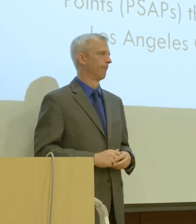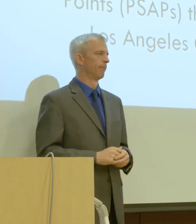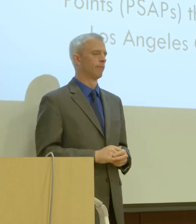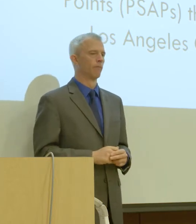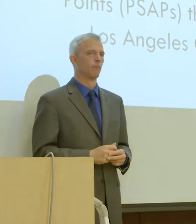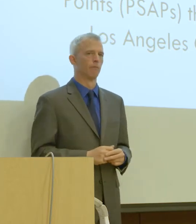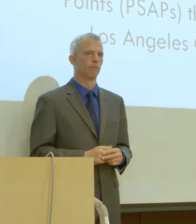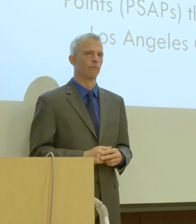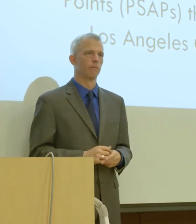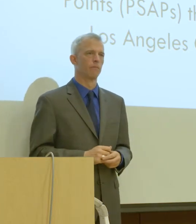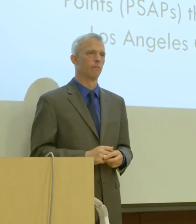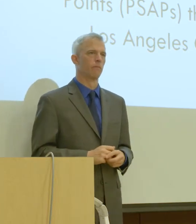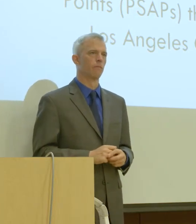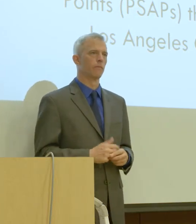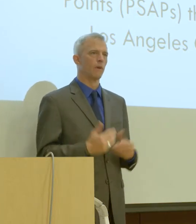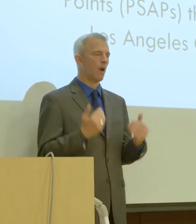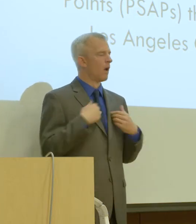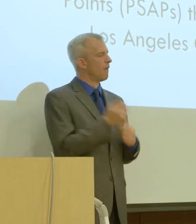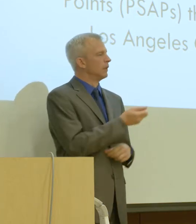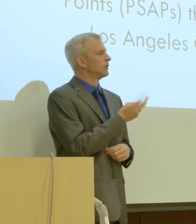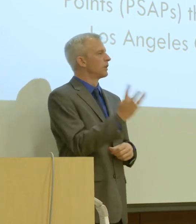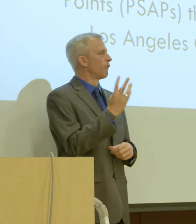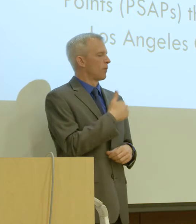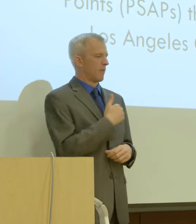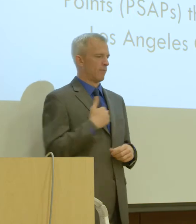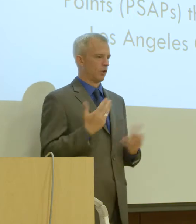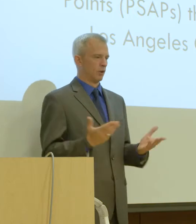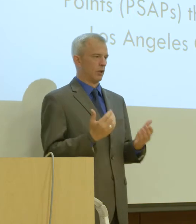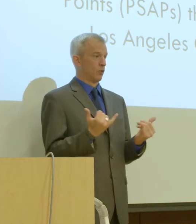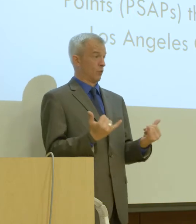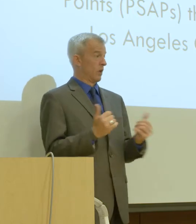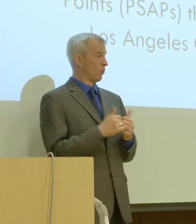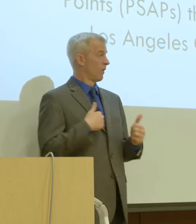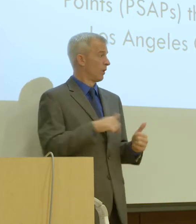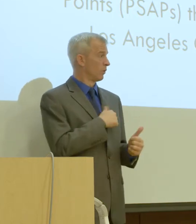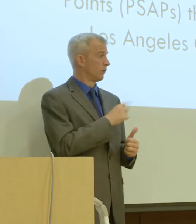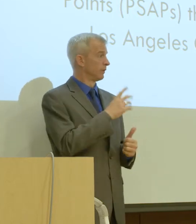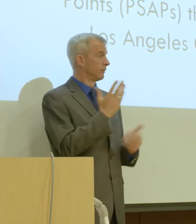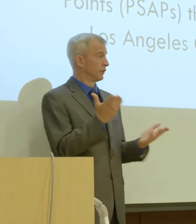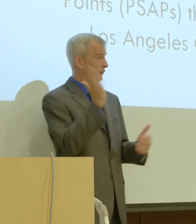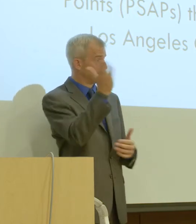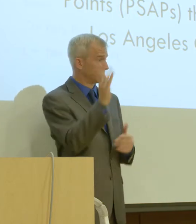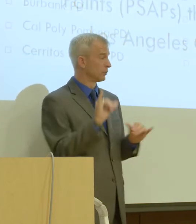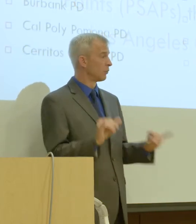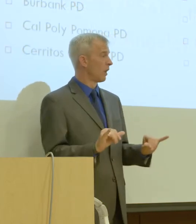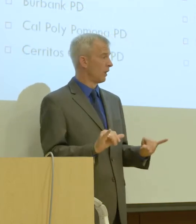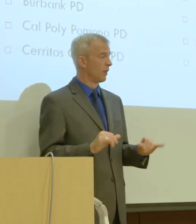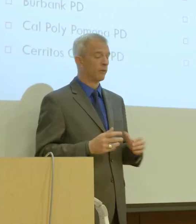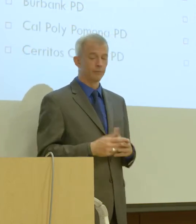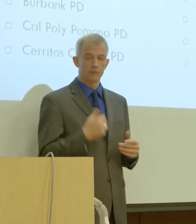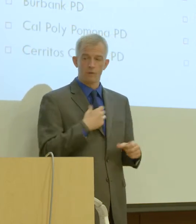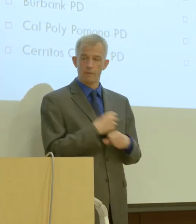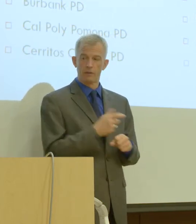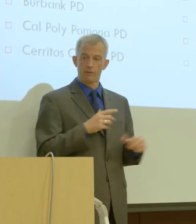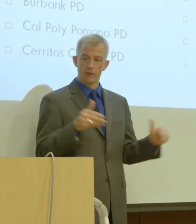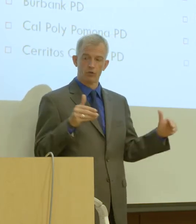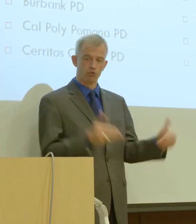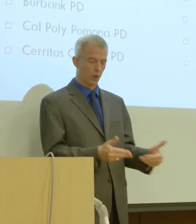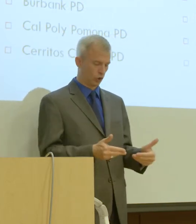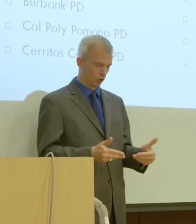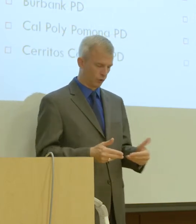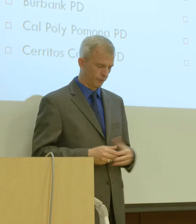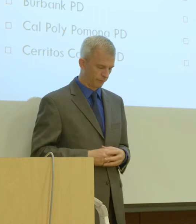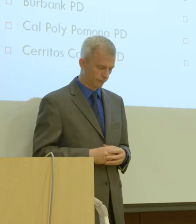I have several members here today with us. They're going to speak as well. I'd like to make some introductions for those from us.